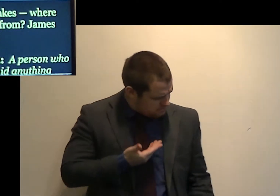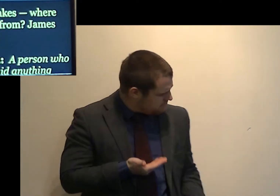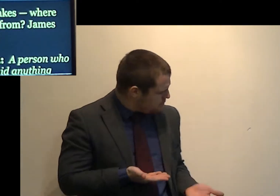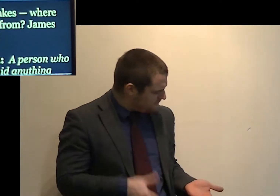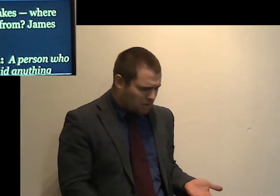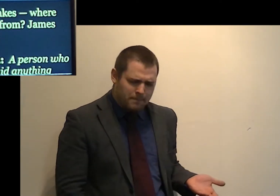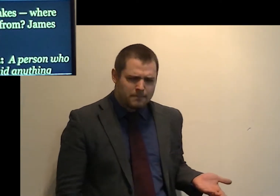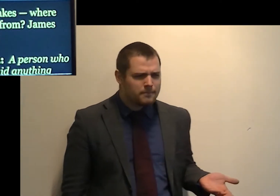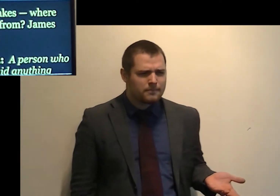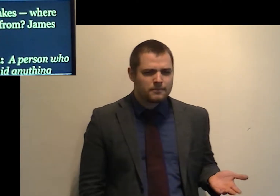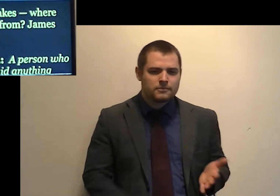James tells me.